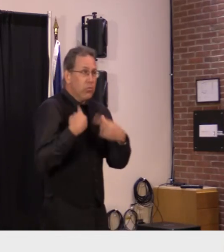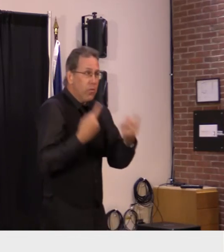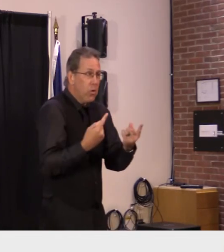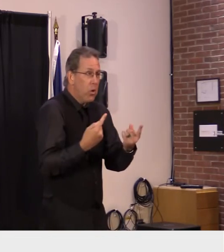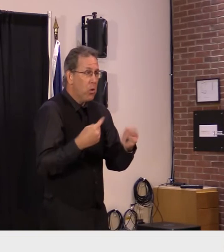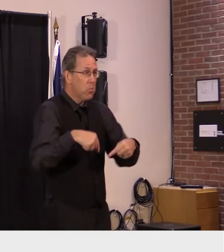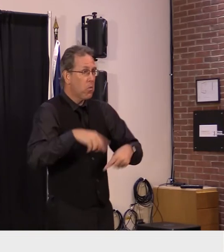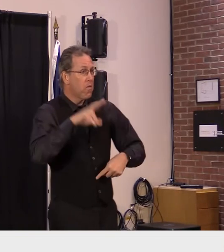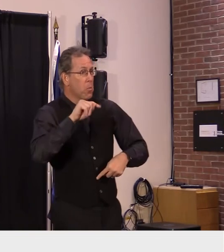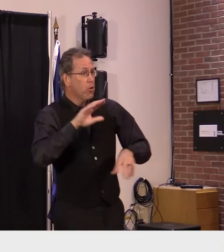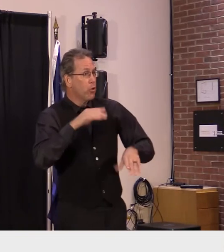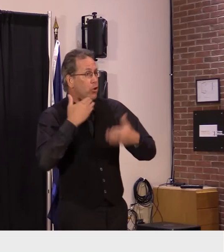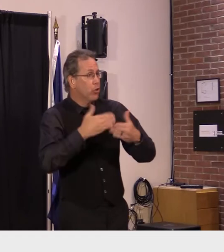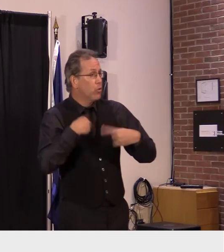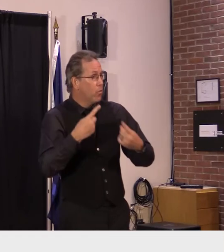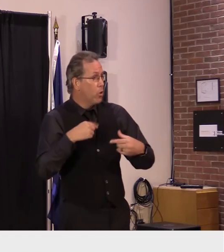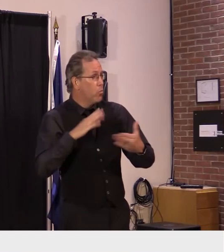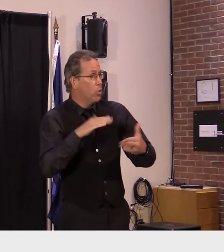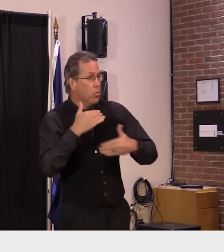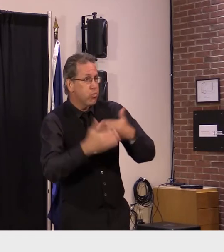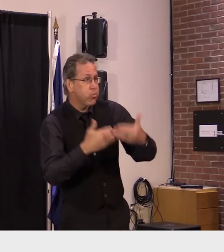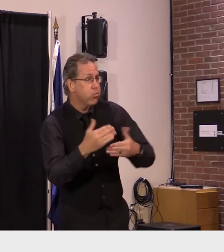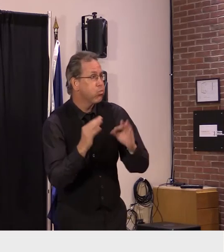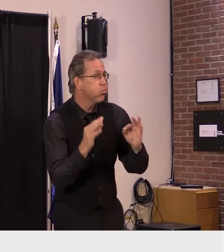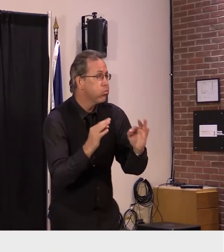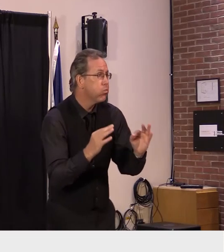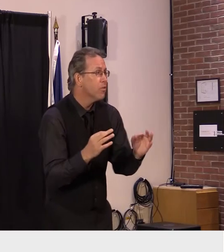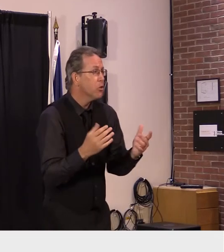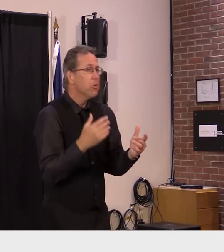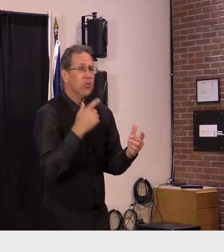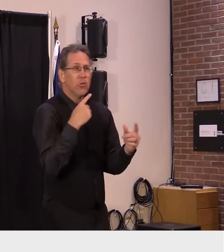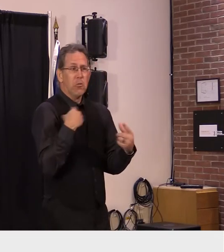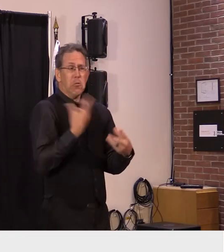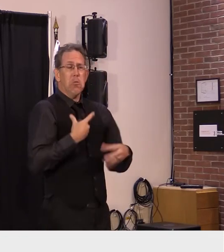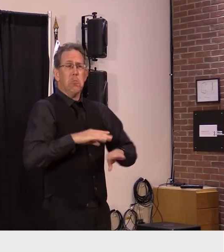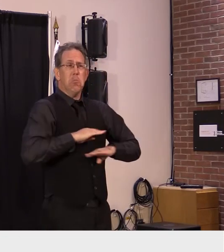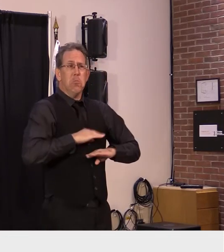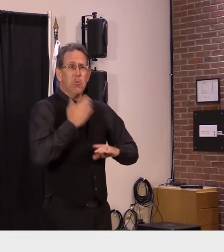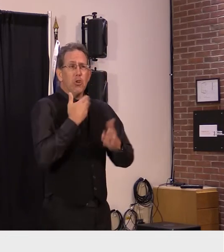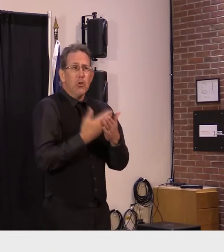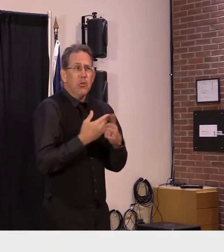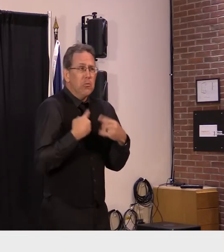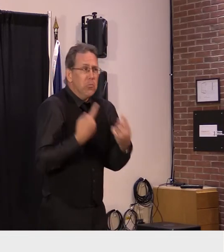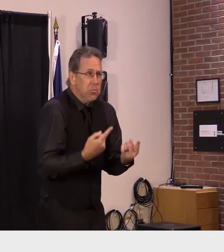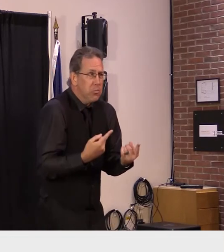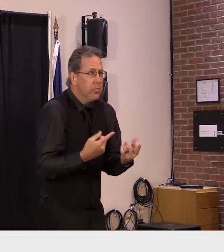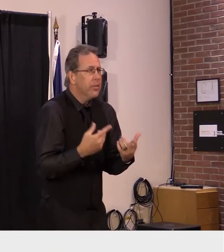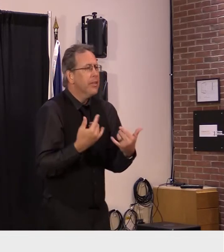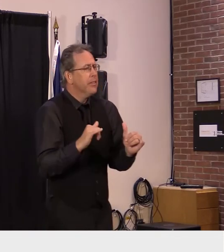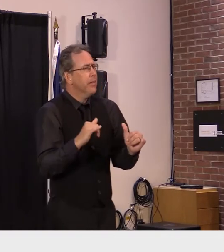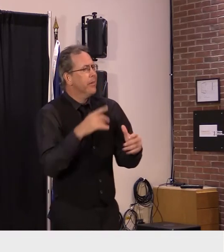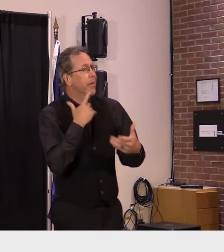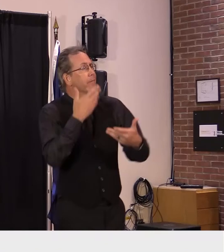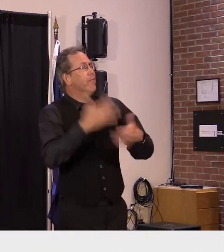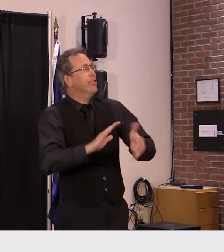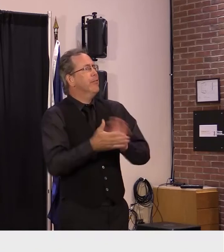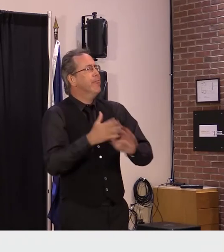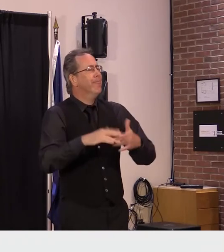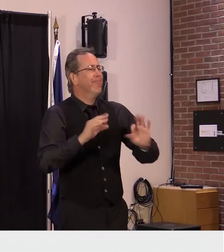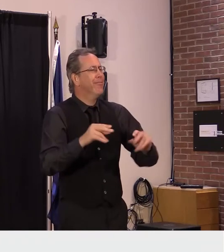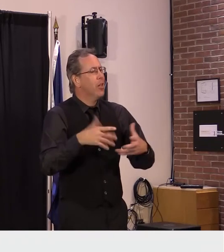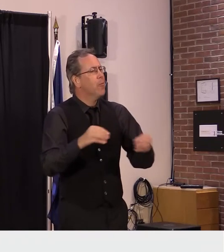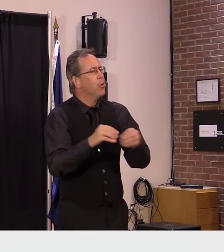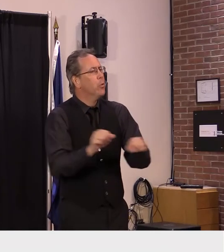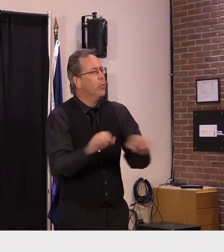only the pandemic but in education we've done our best but we have our work cut out for us in the fall and we want to make the most of this moment in these federal